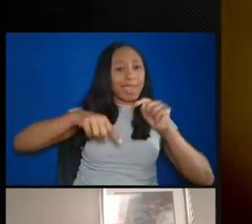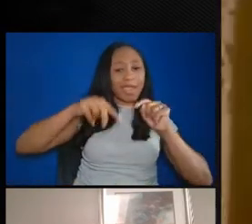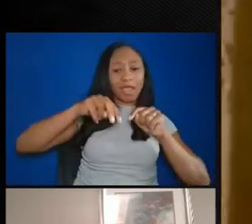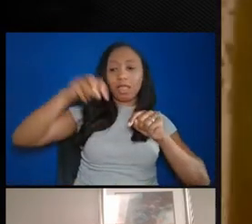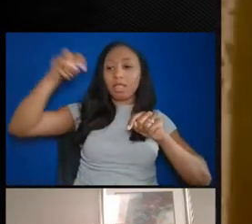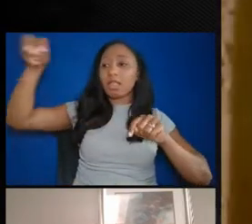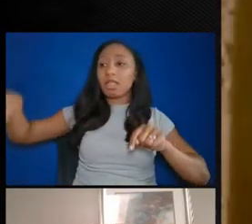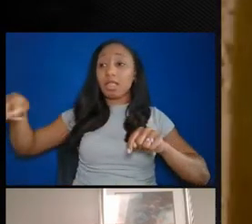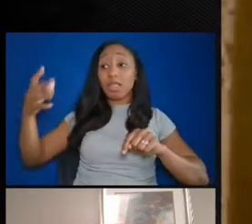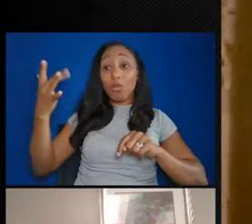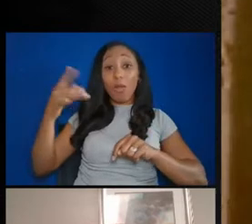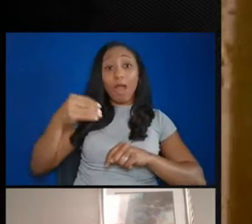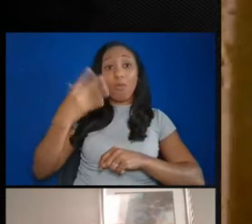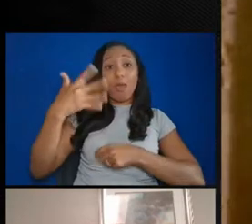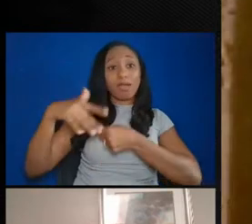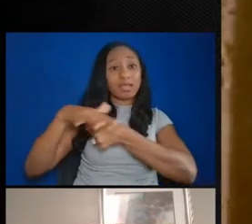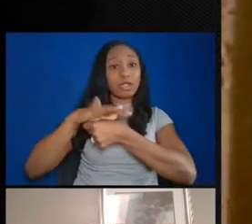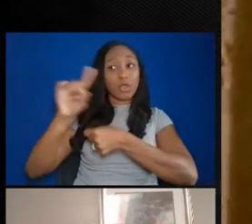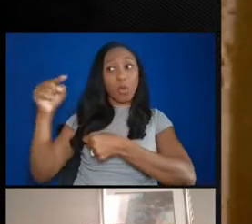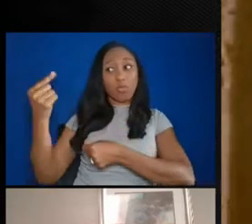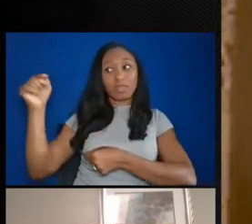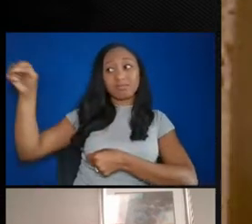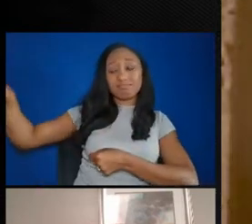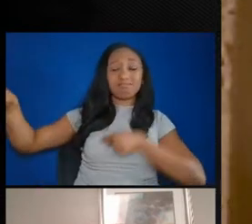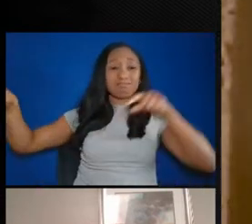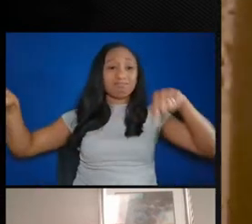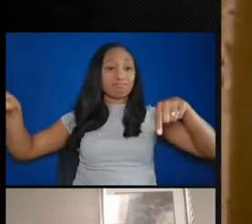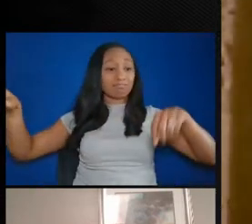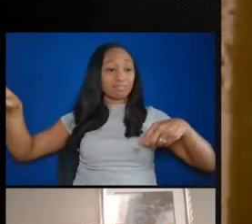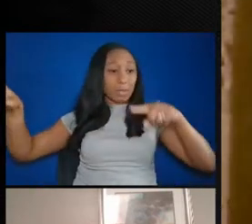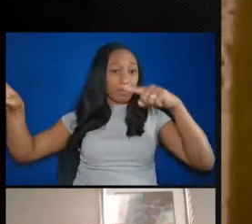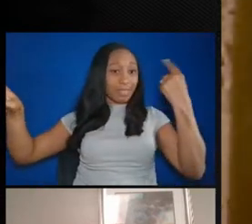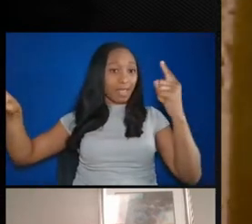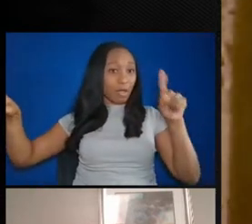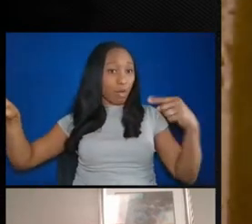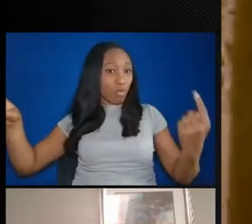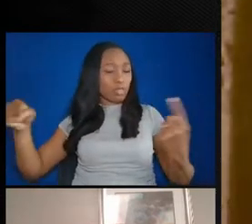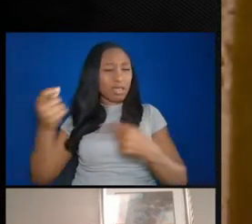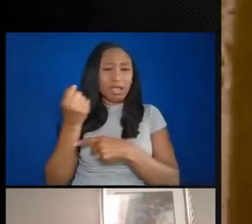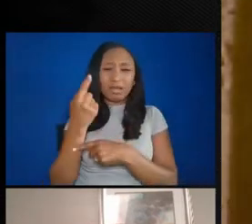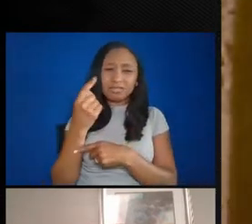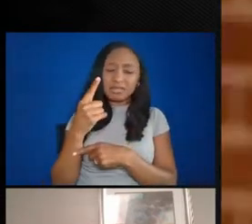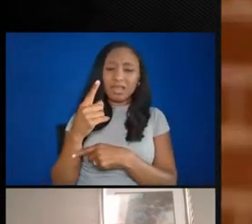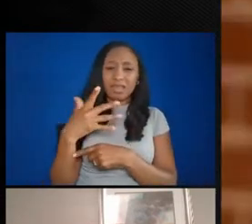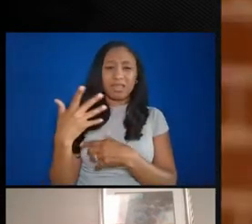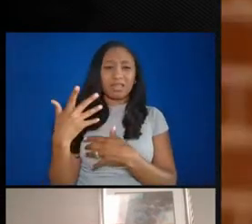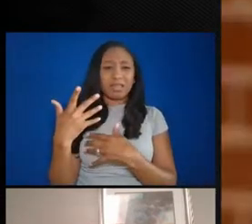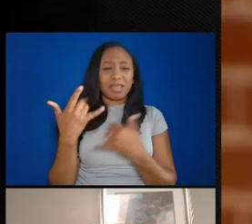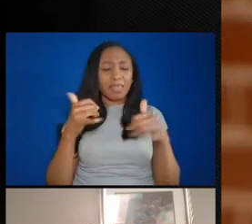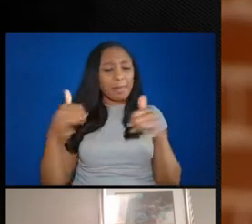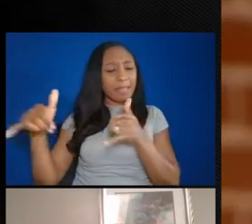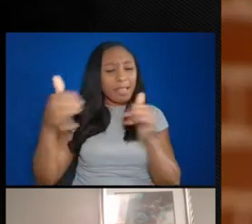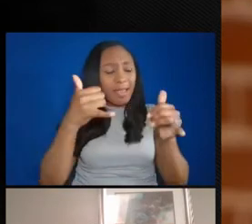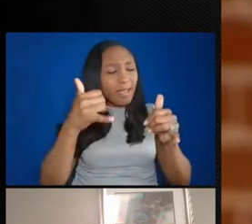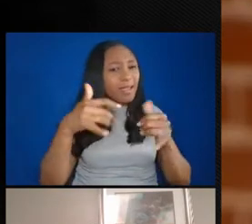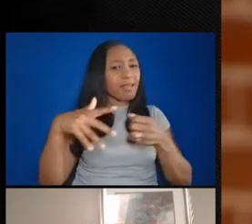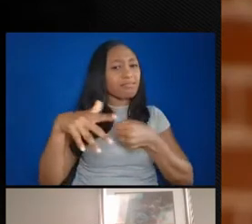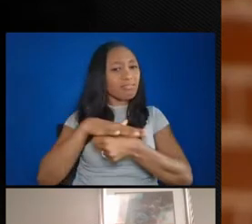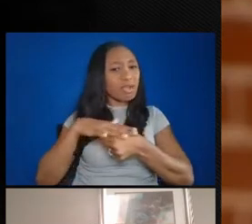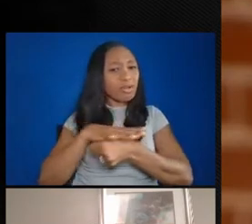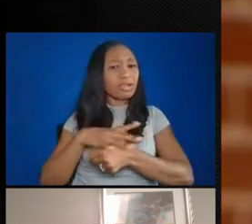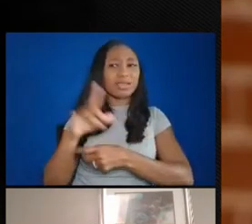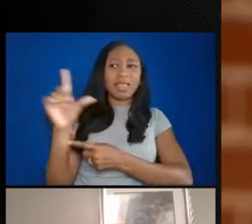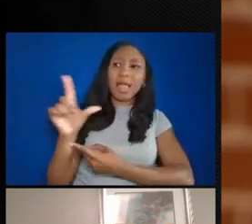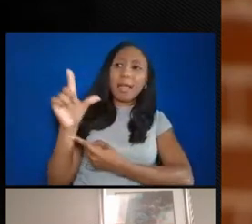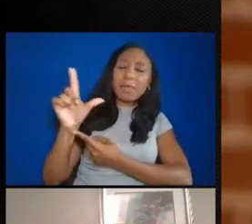area. And it was just something about whether it's the water fountains, the beach, the playgrounds, the libraries, the schools. There's something very